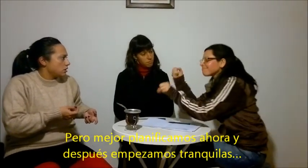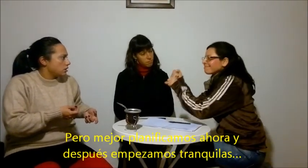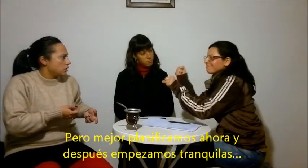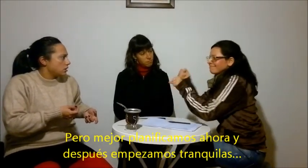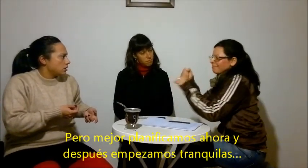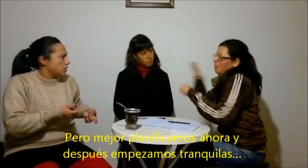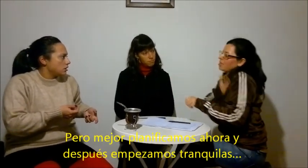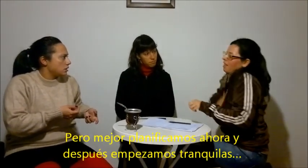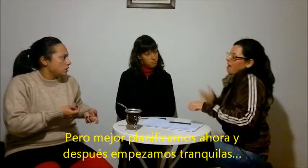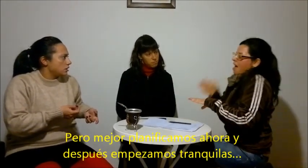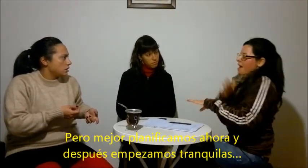Go ahead.